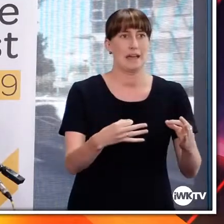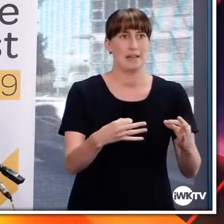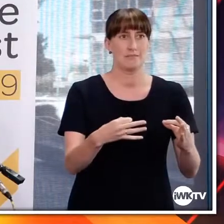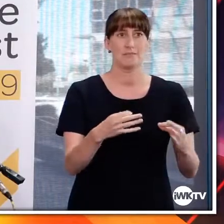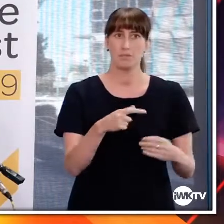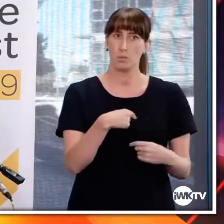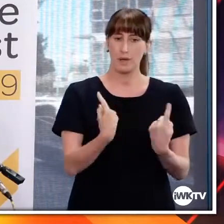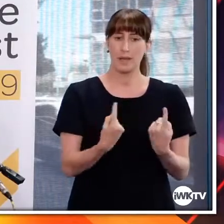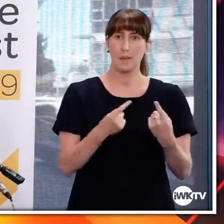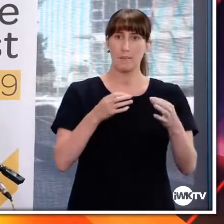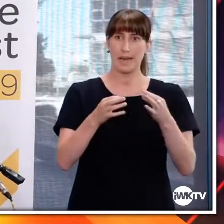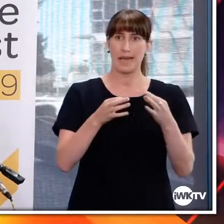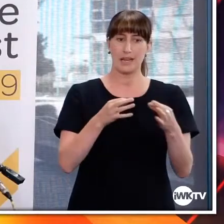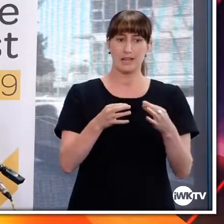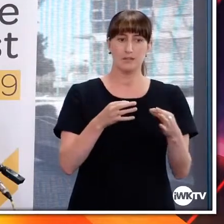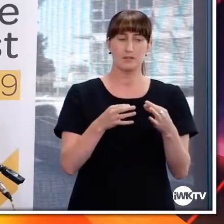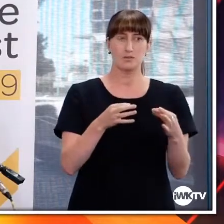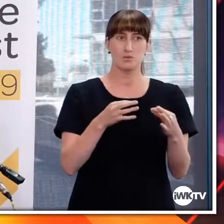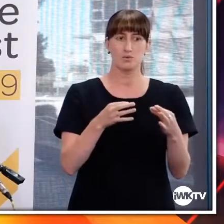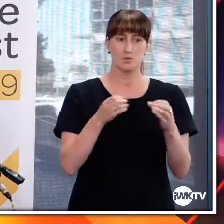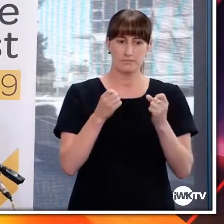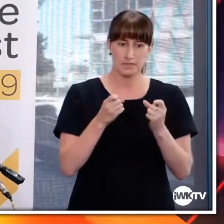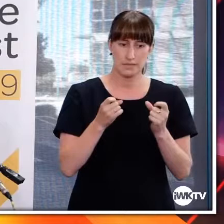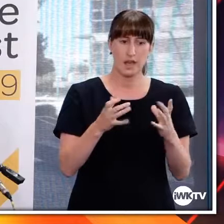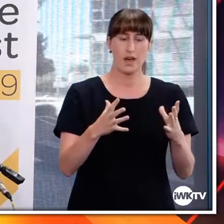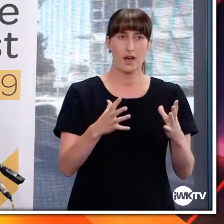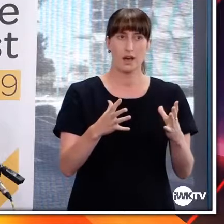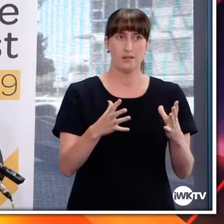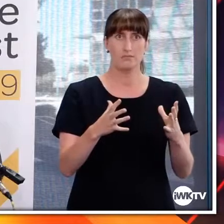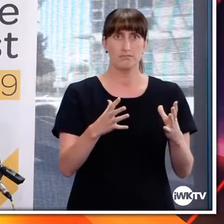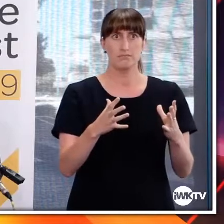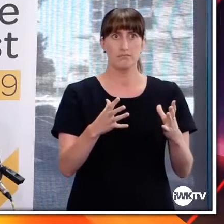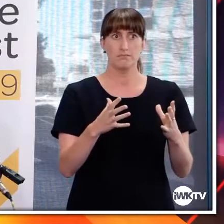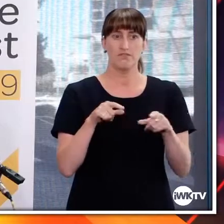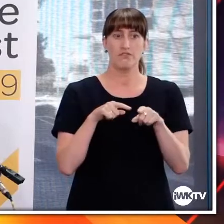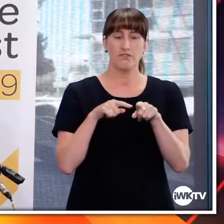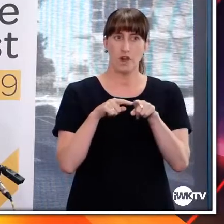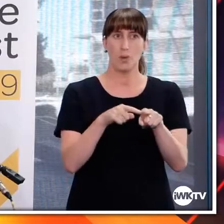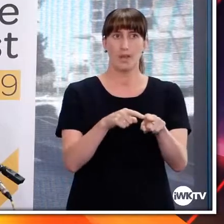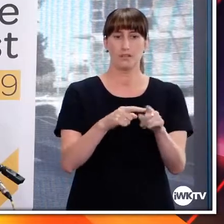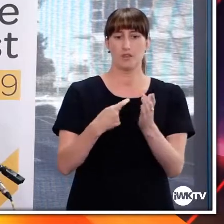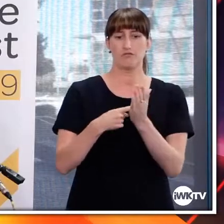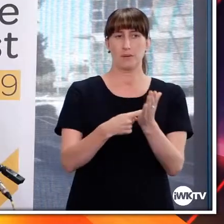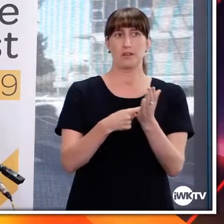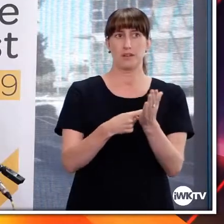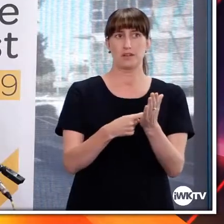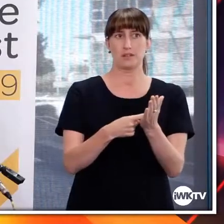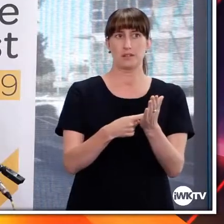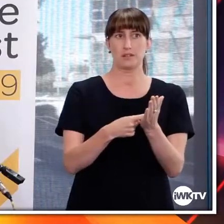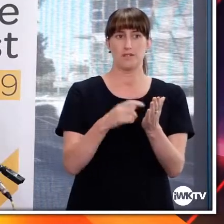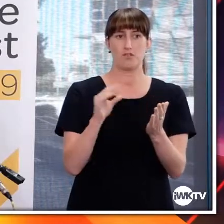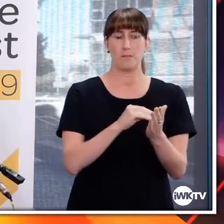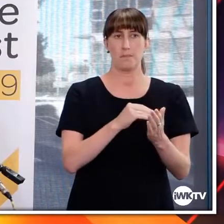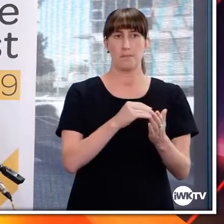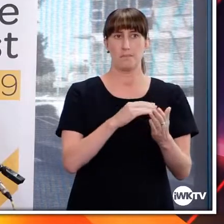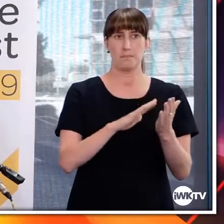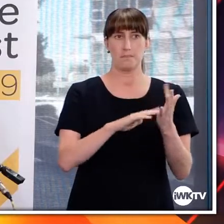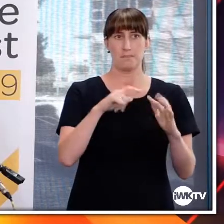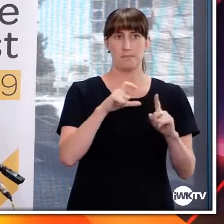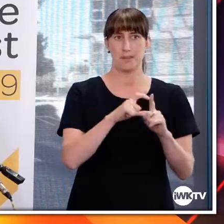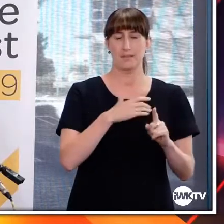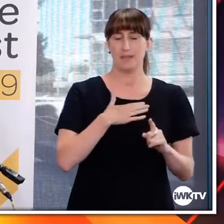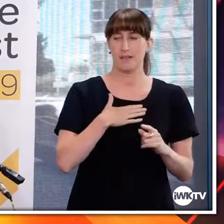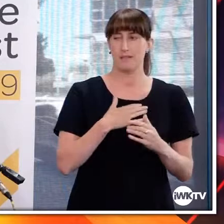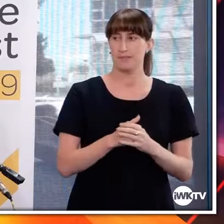planning to roll it out, given our current situation, in accordance with the recommendation from MedSafe. And